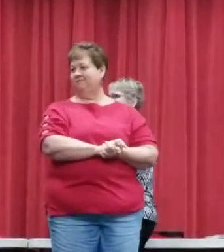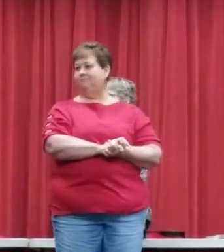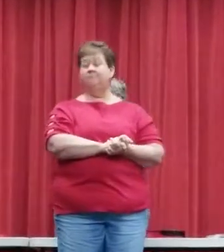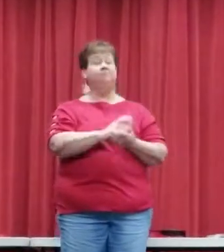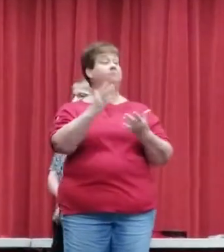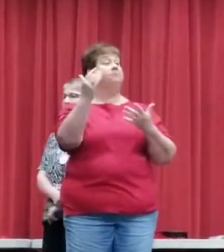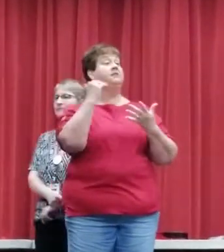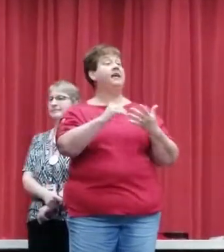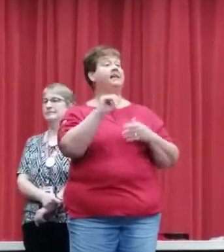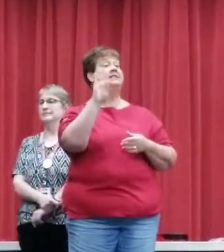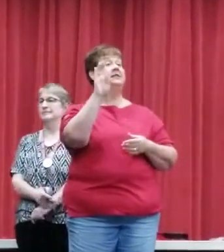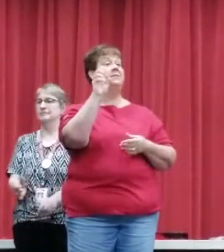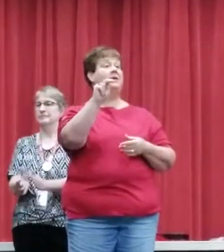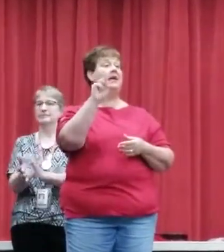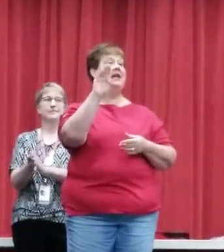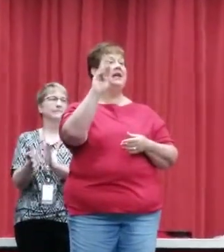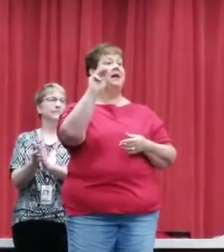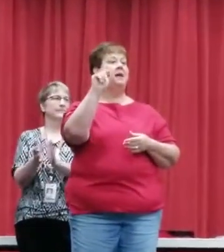Next one, Ben Mattern.